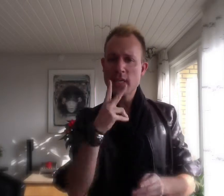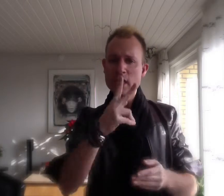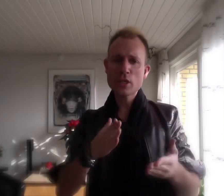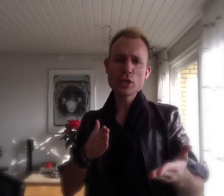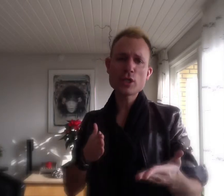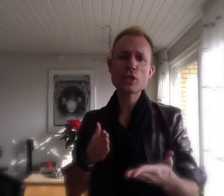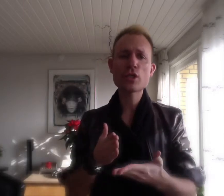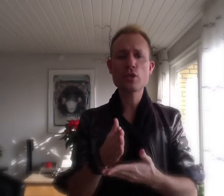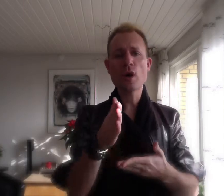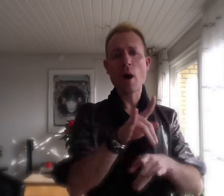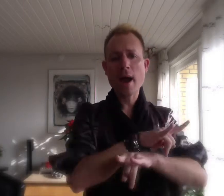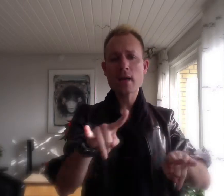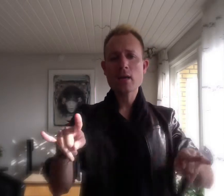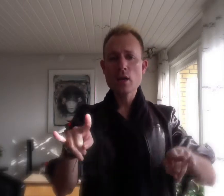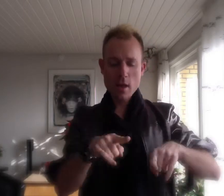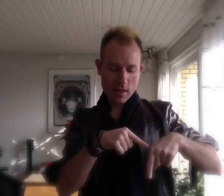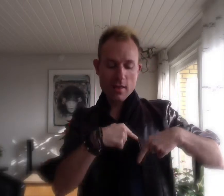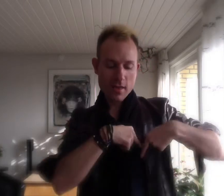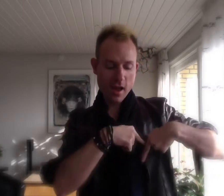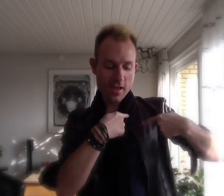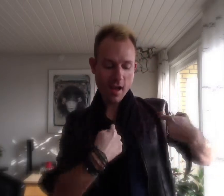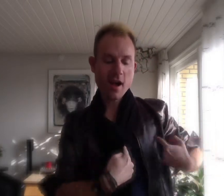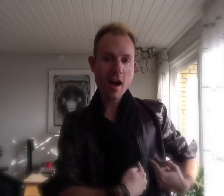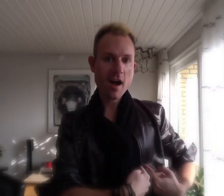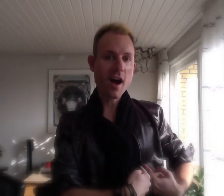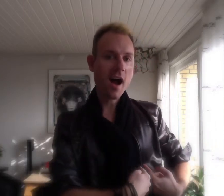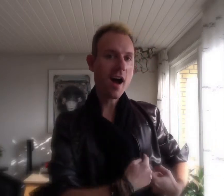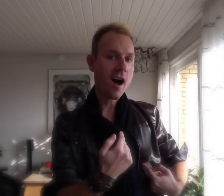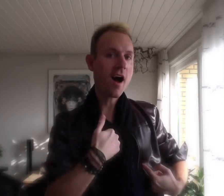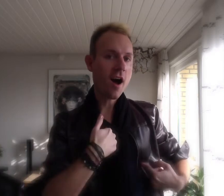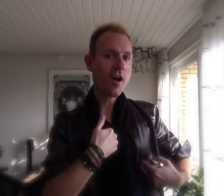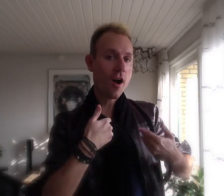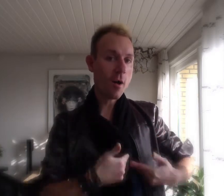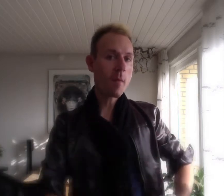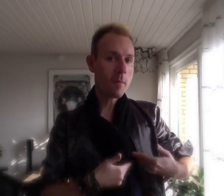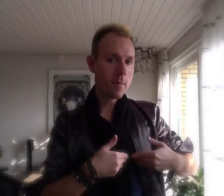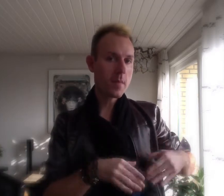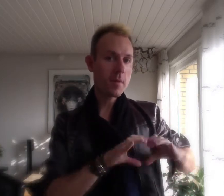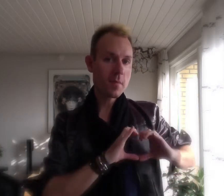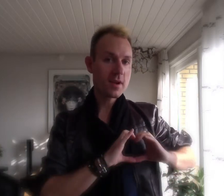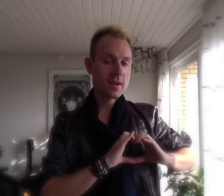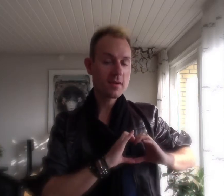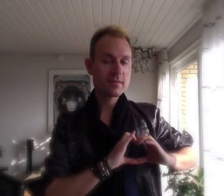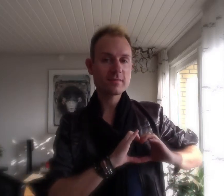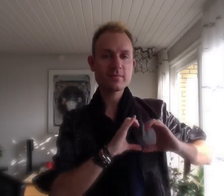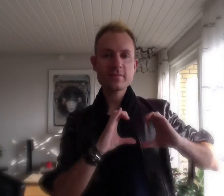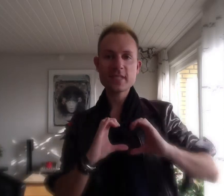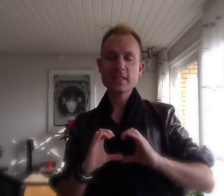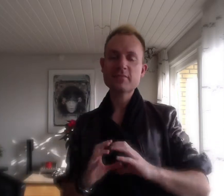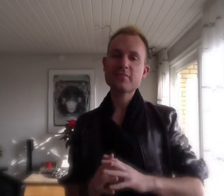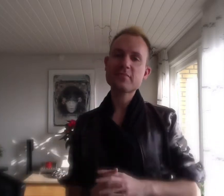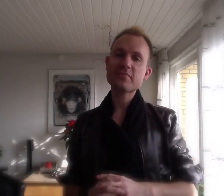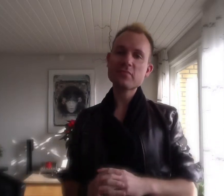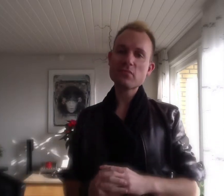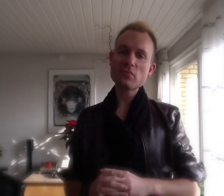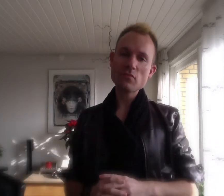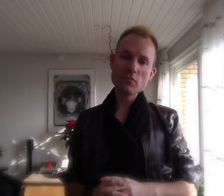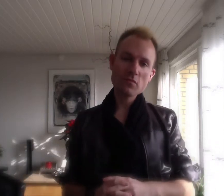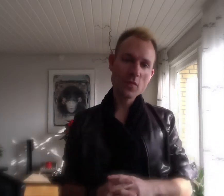through Right to the heart of me You